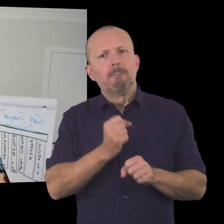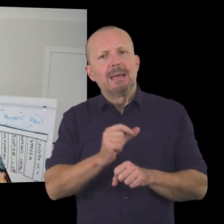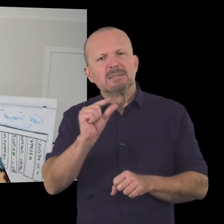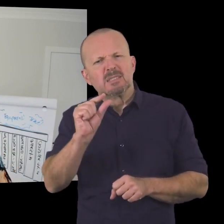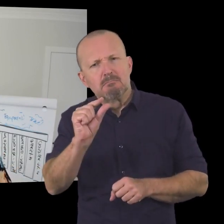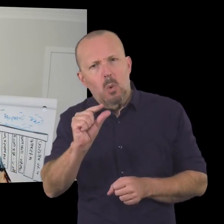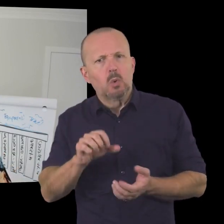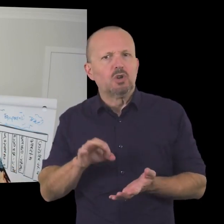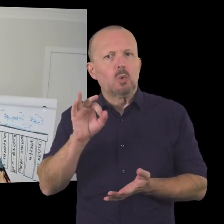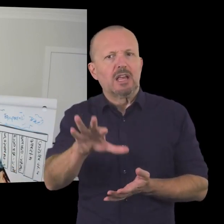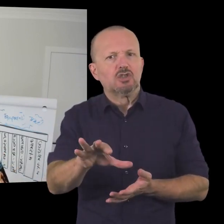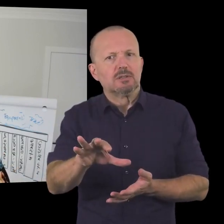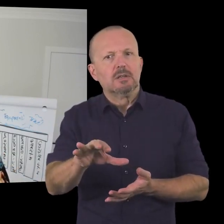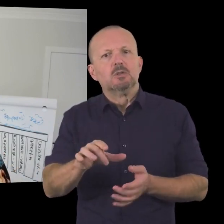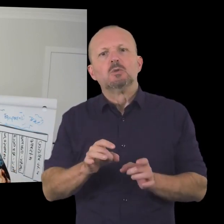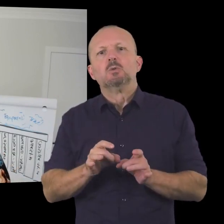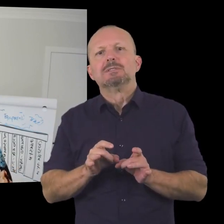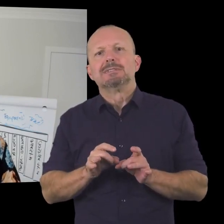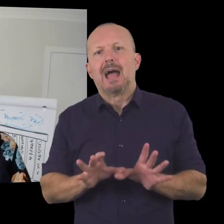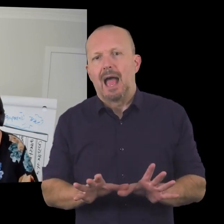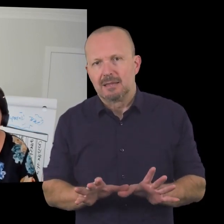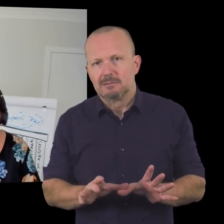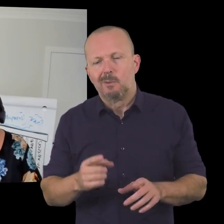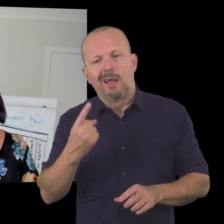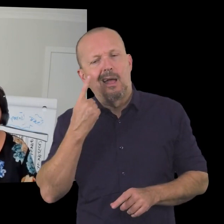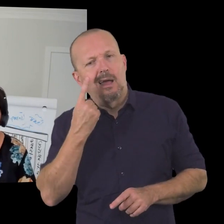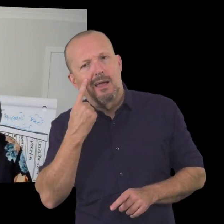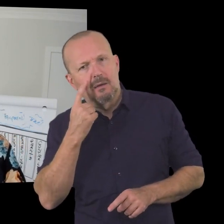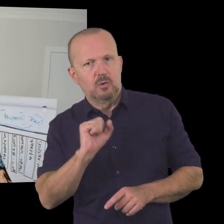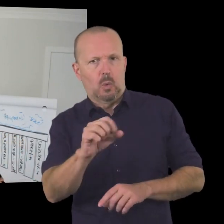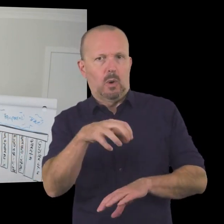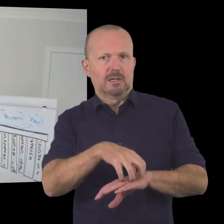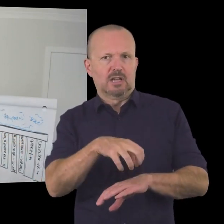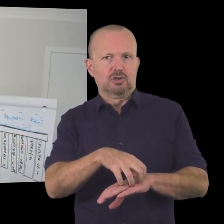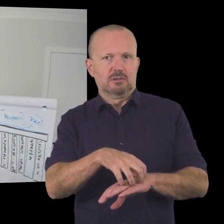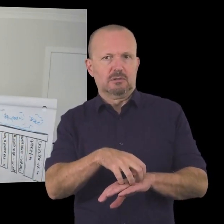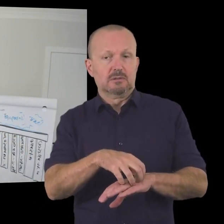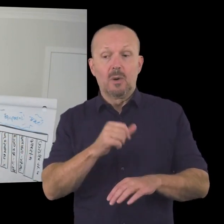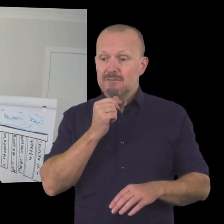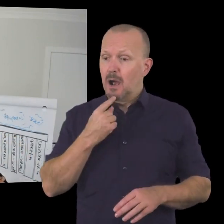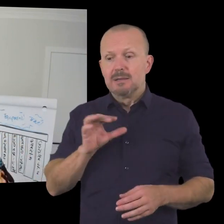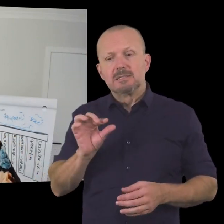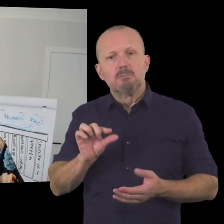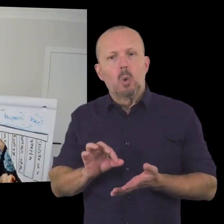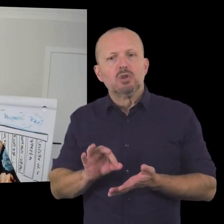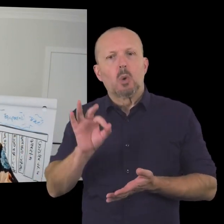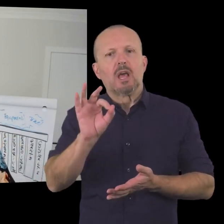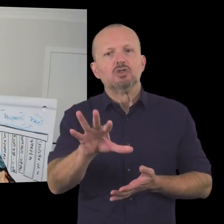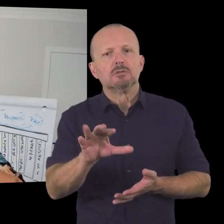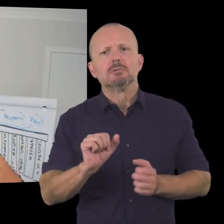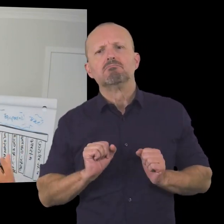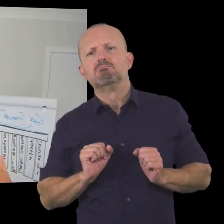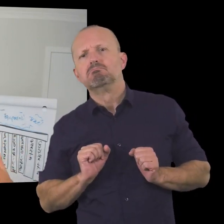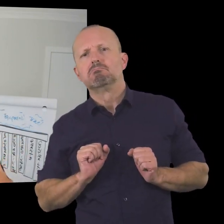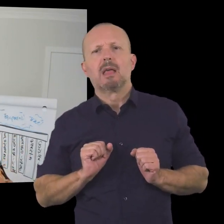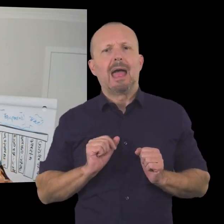a smaller donation to start to to test out your organization so how do they treat me when i make a small donation uh